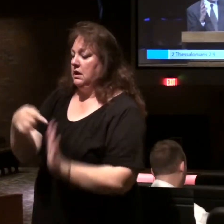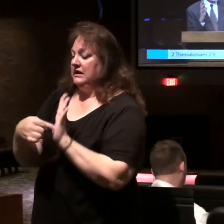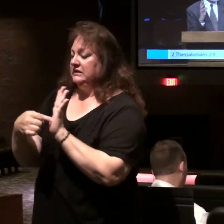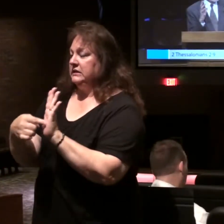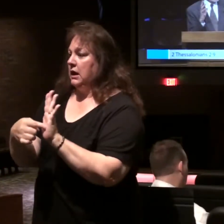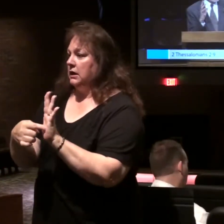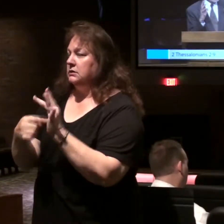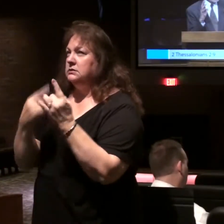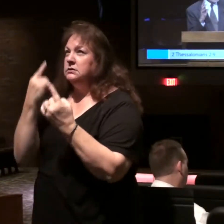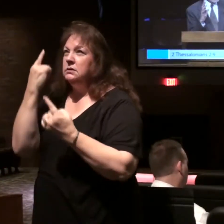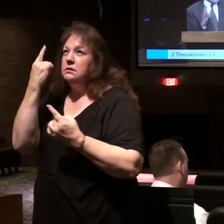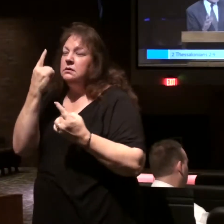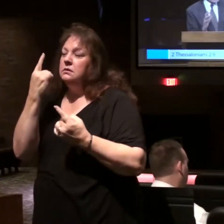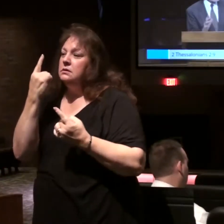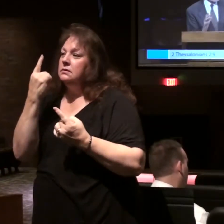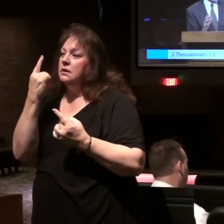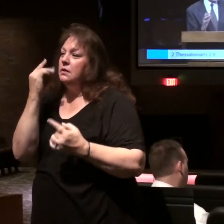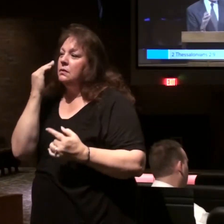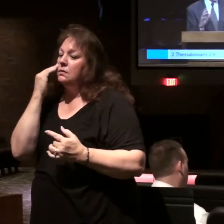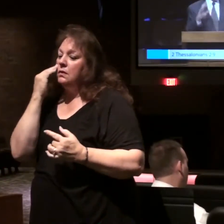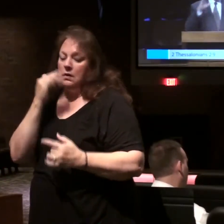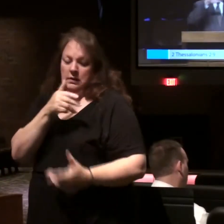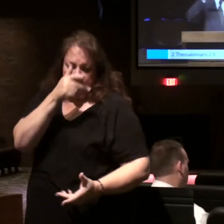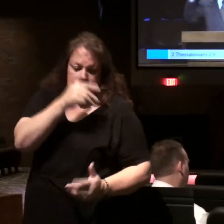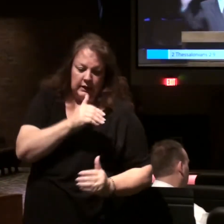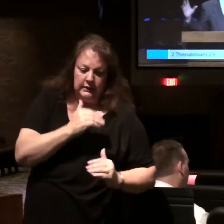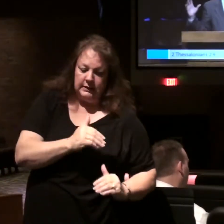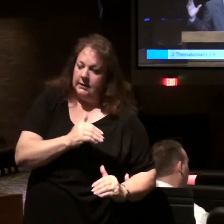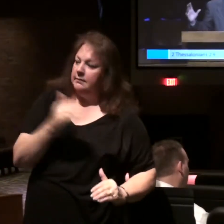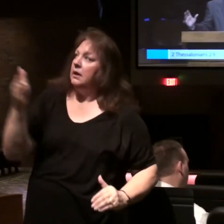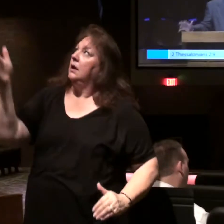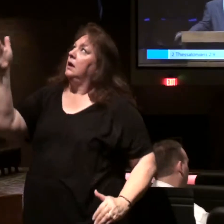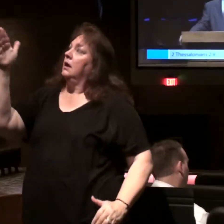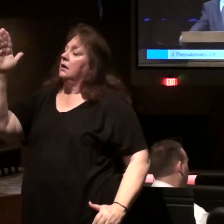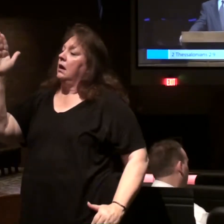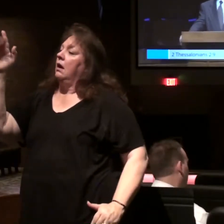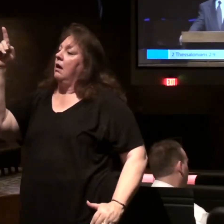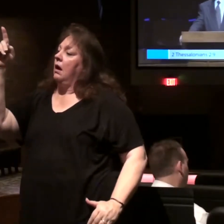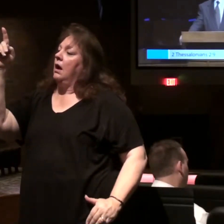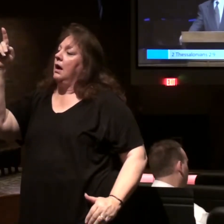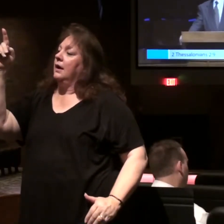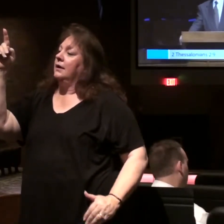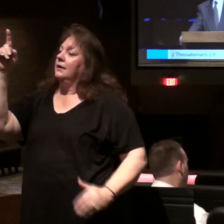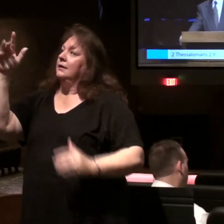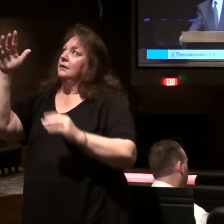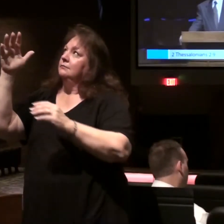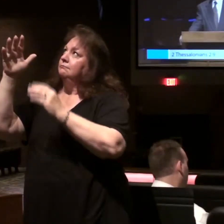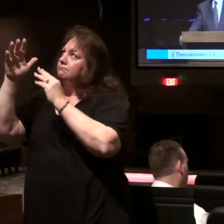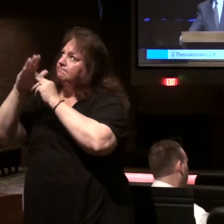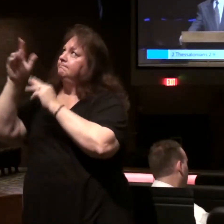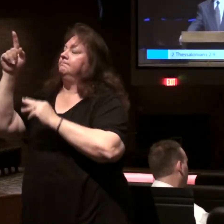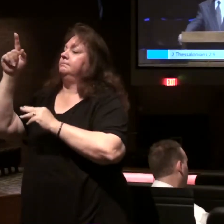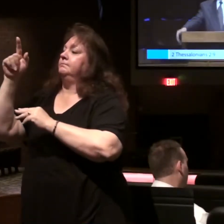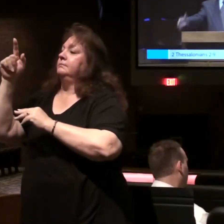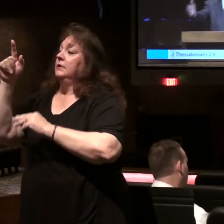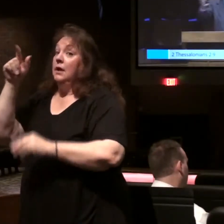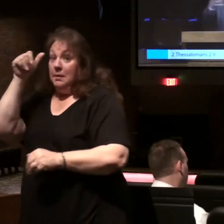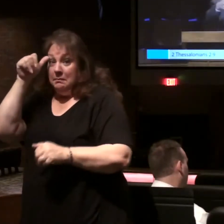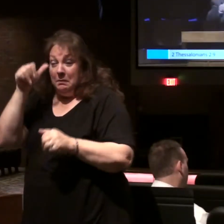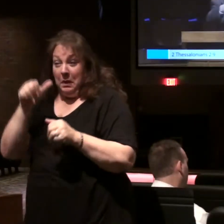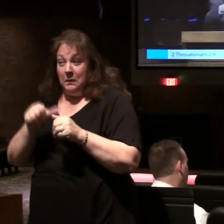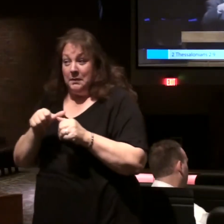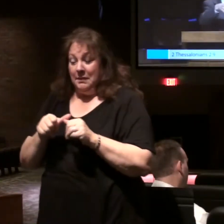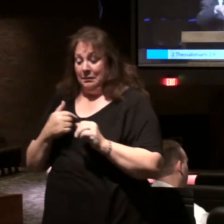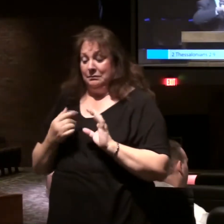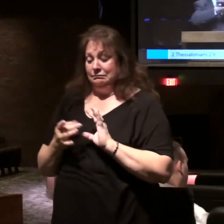you'll the limitation on Satan is God is the one who is all powerful but remember we just